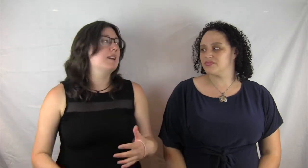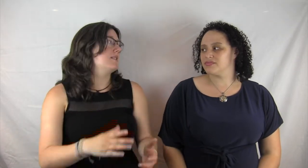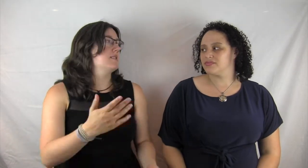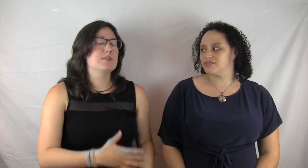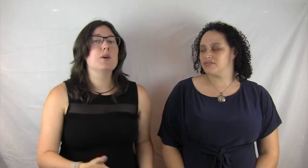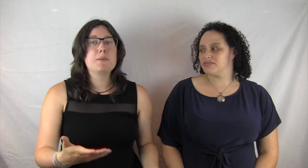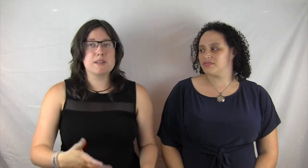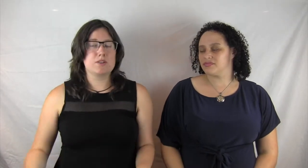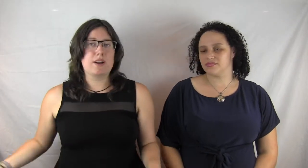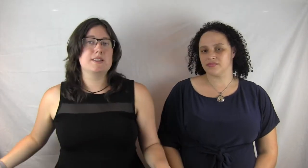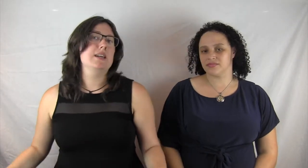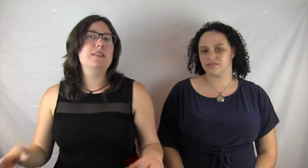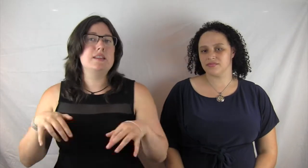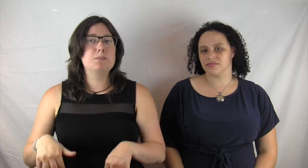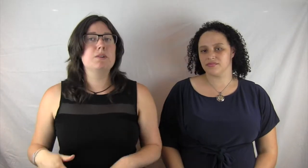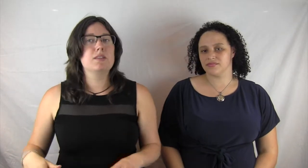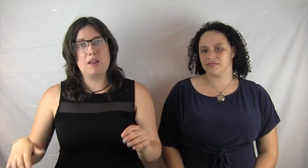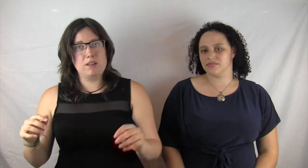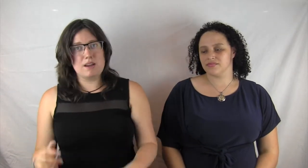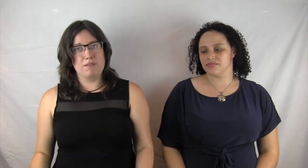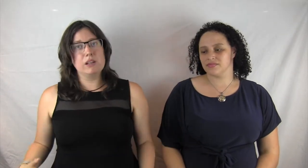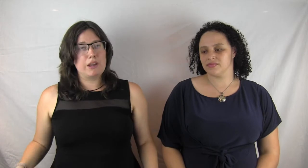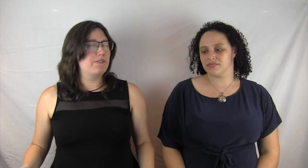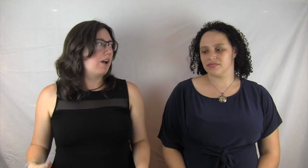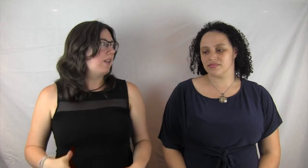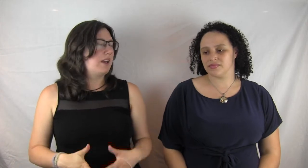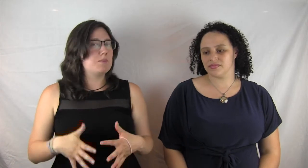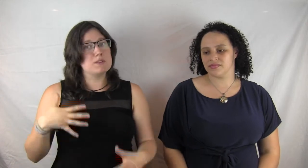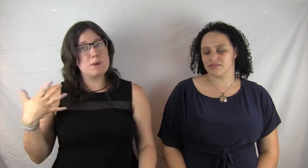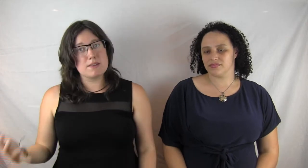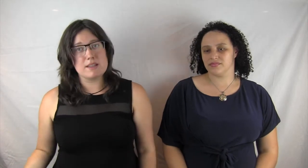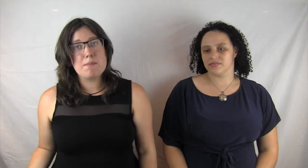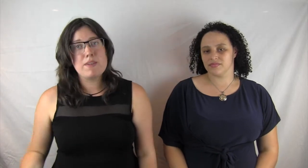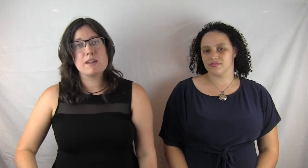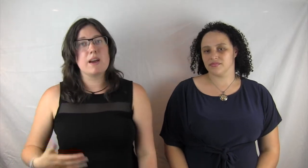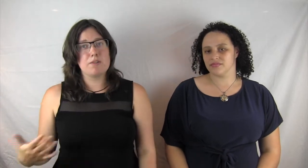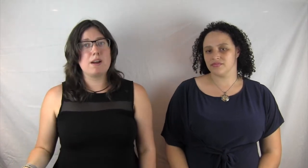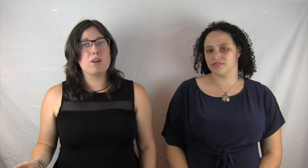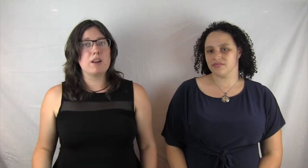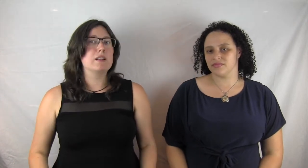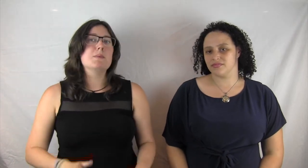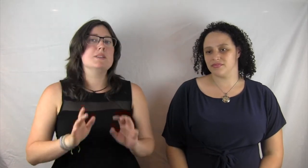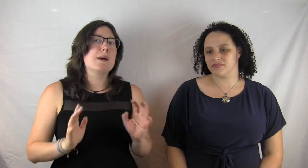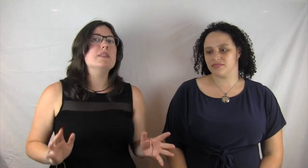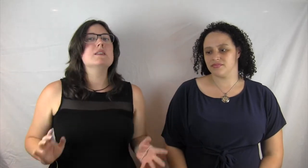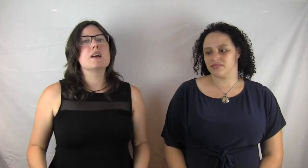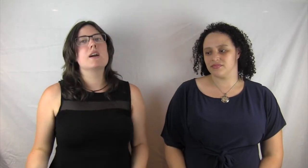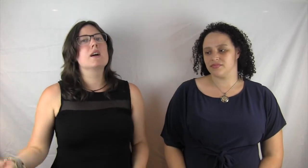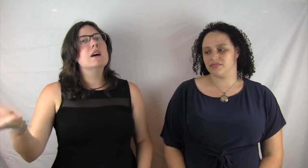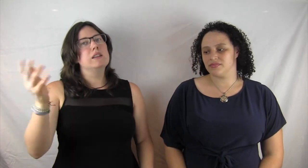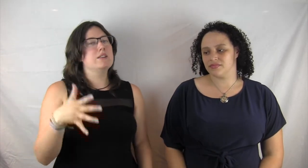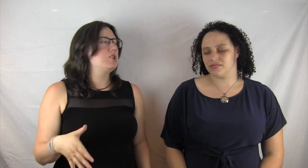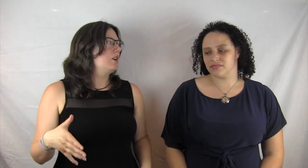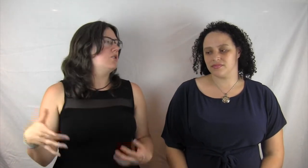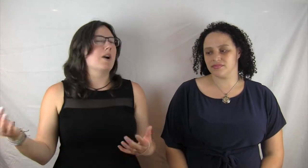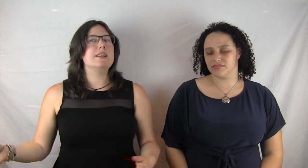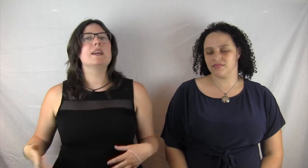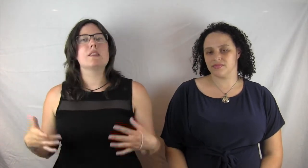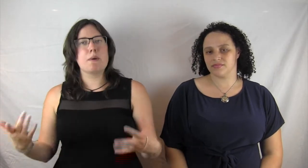because the story was interesting. This book, it definitely felt like it was doing the same thing like retconning. Like we spend the entire Legendary trying to get the